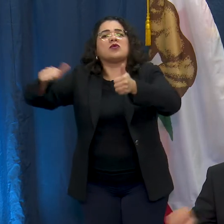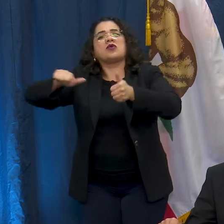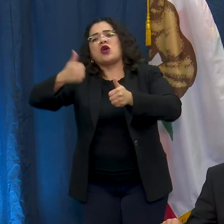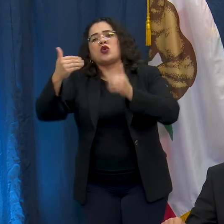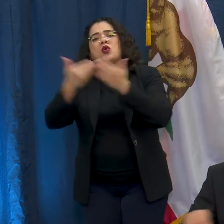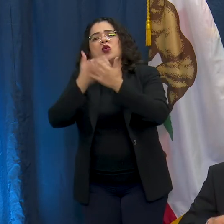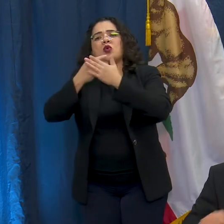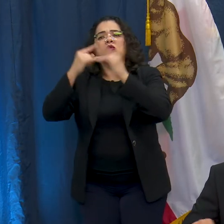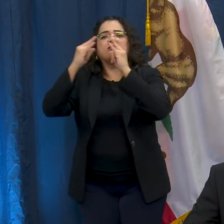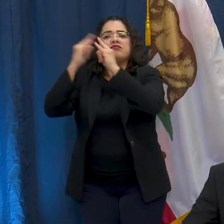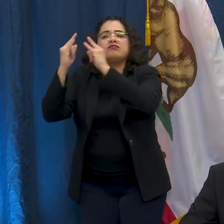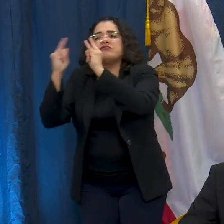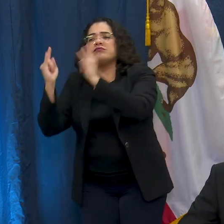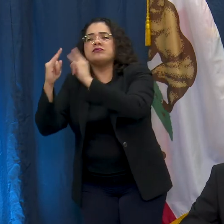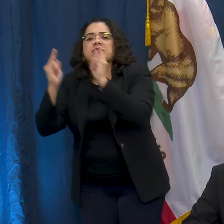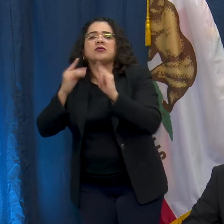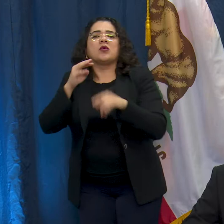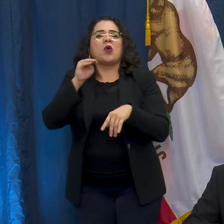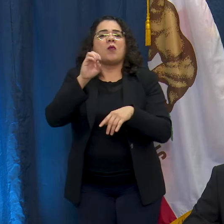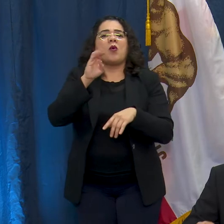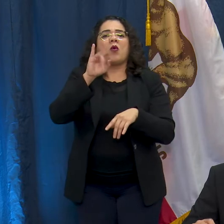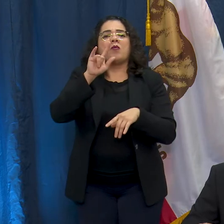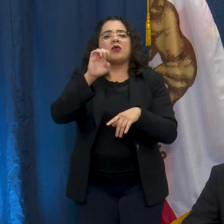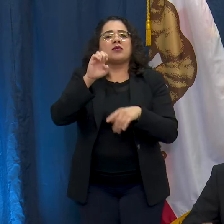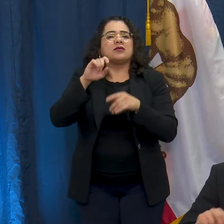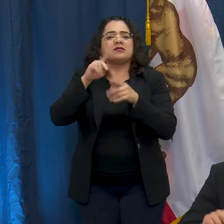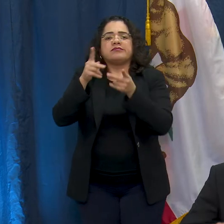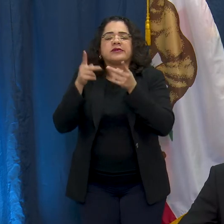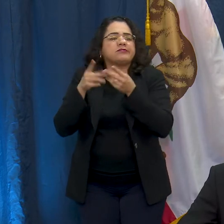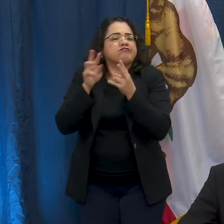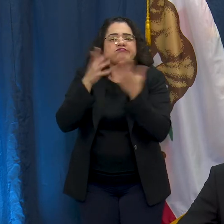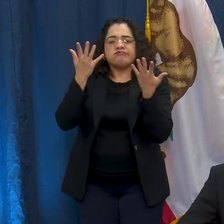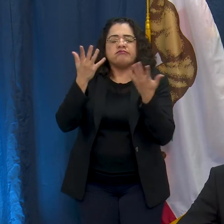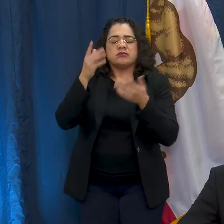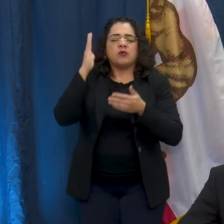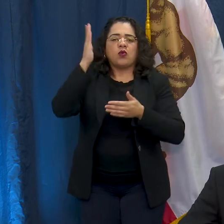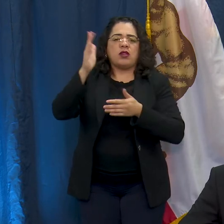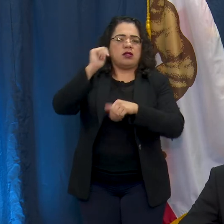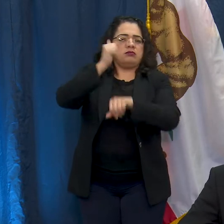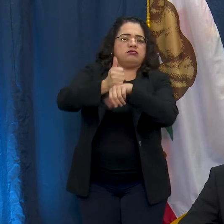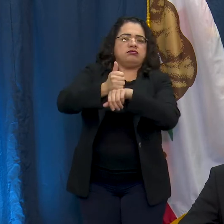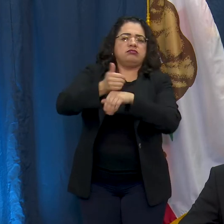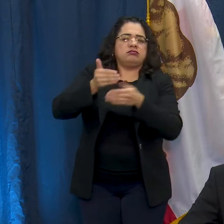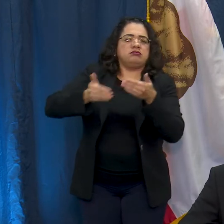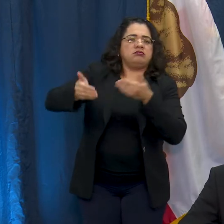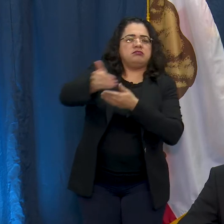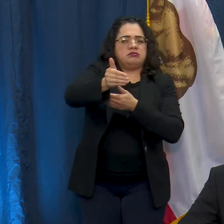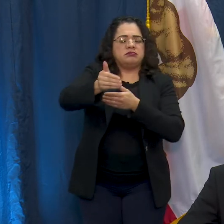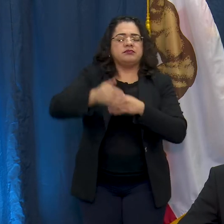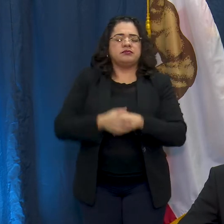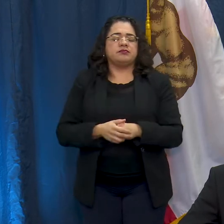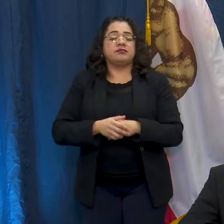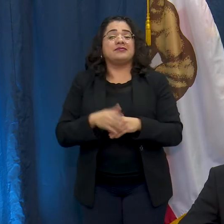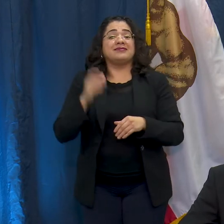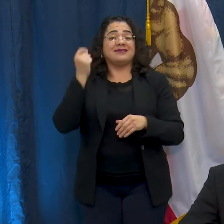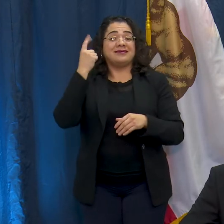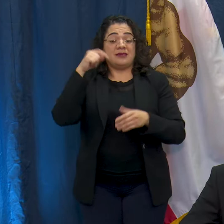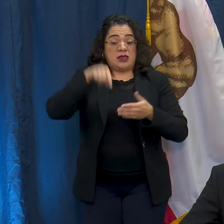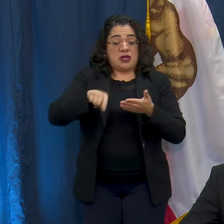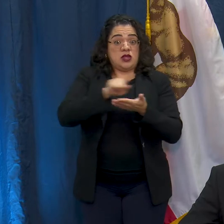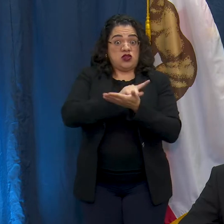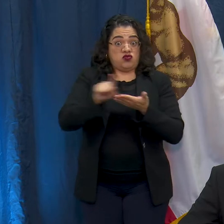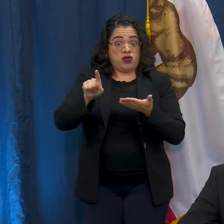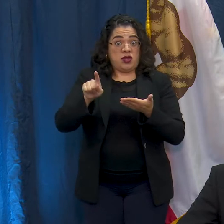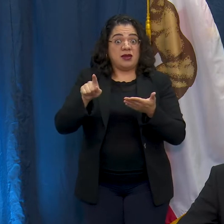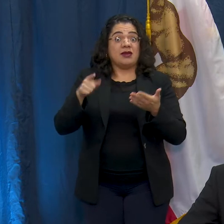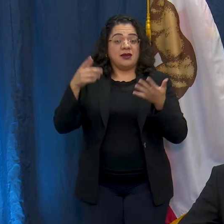in preparation for these next few weeks. We also discussed that we were going to be opening up this week and